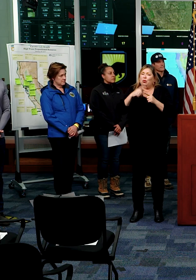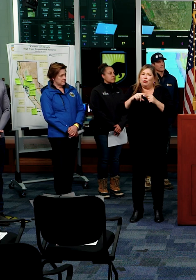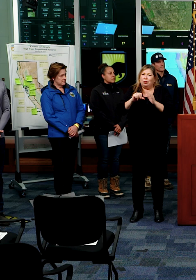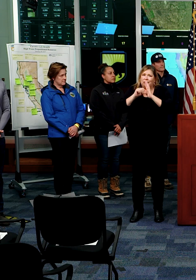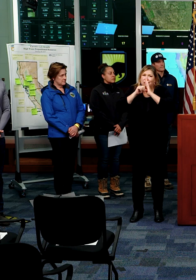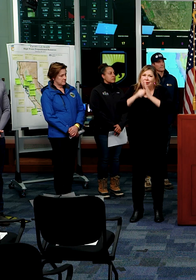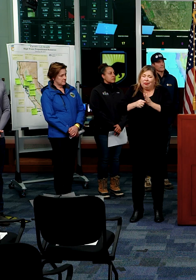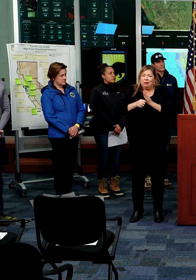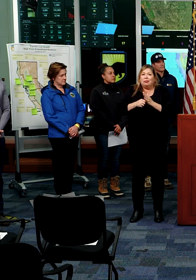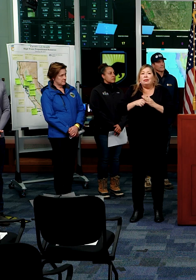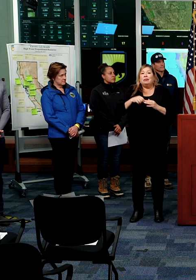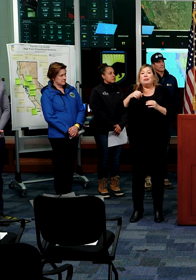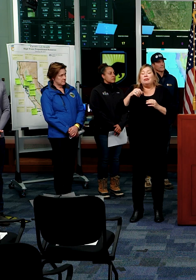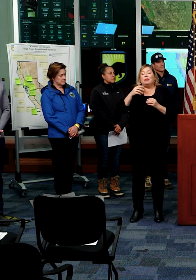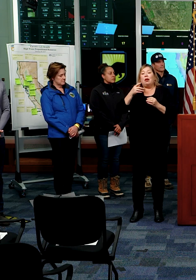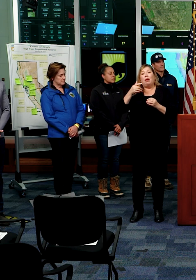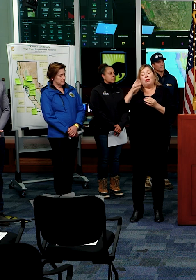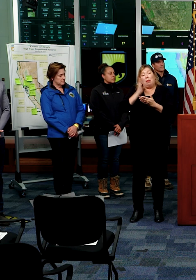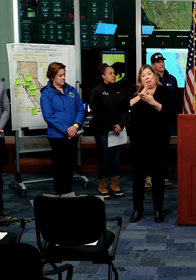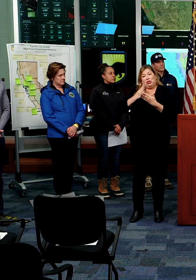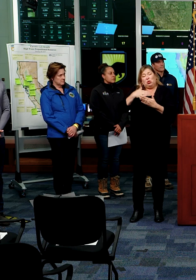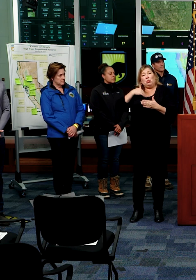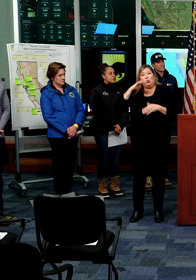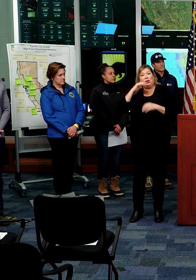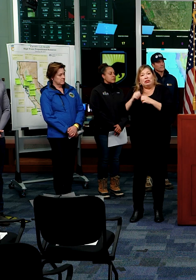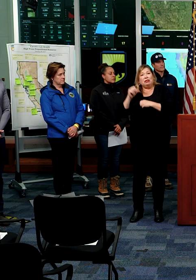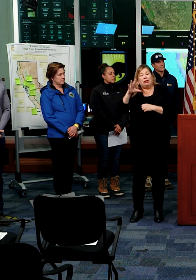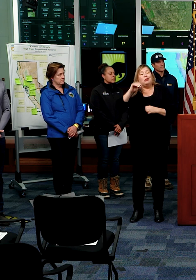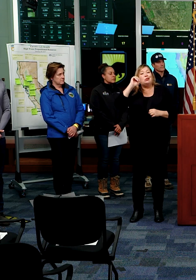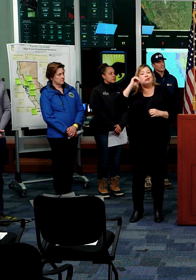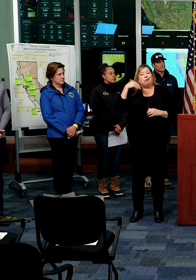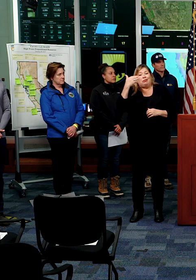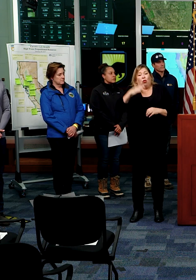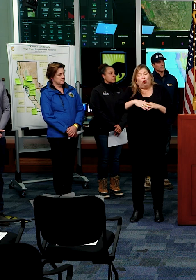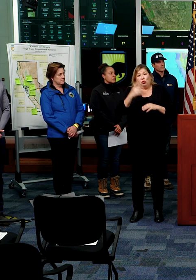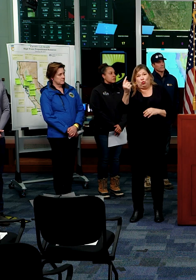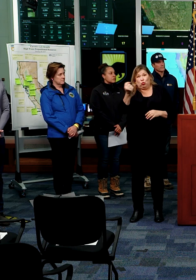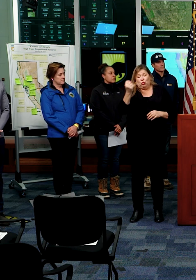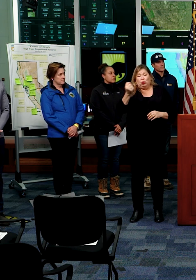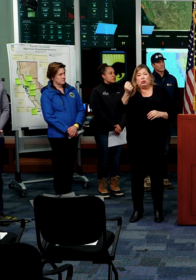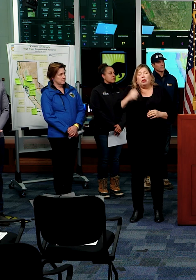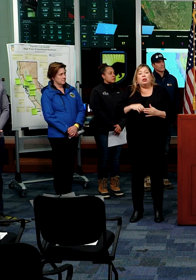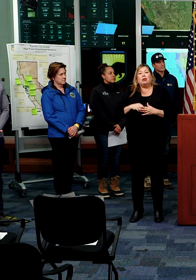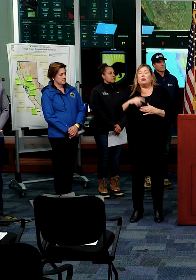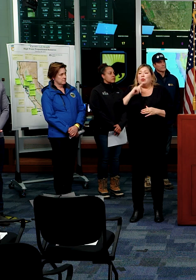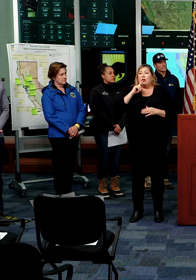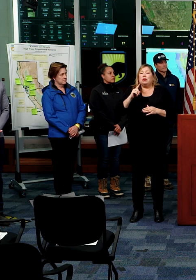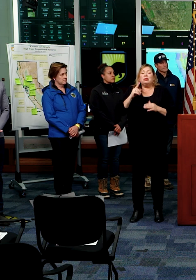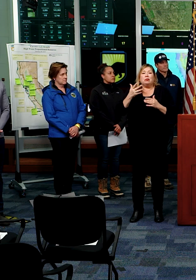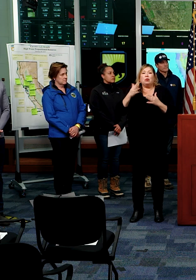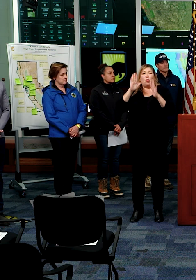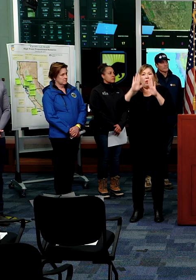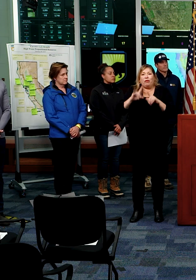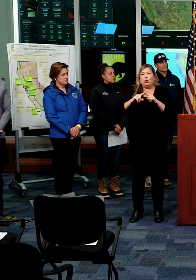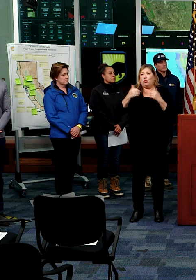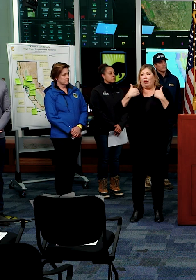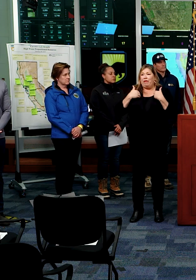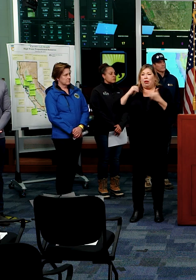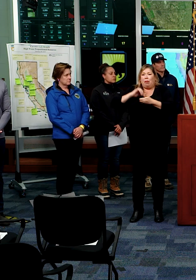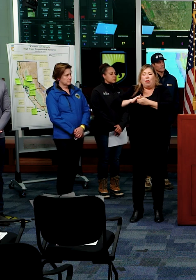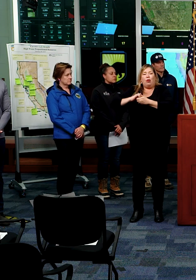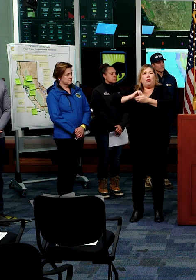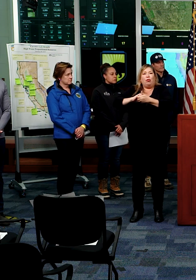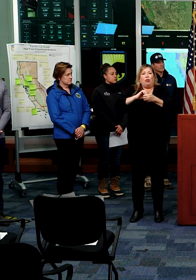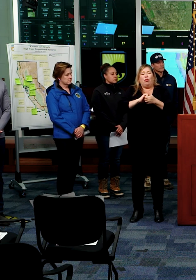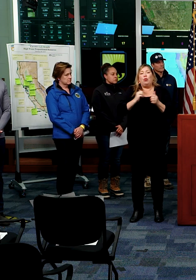also a preview of the budget we'll be submitting on Tuesday, um, how wonderful it is to have partnership with